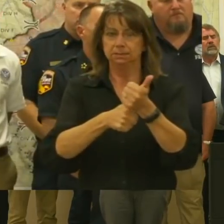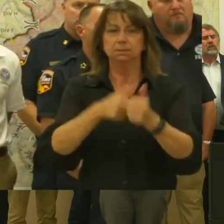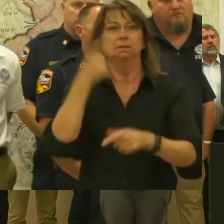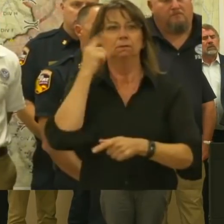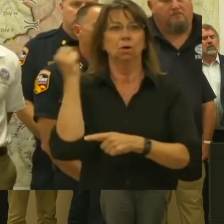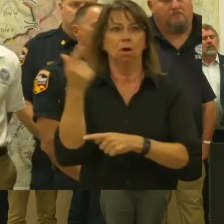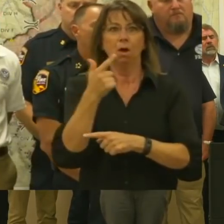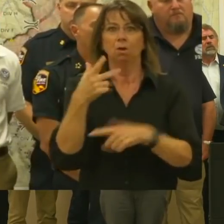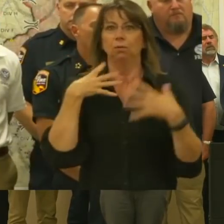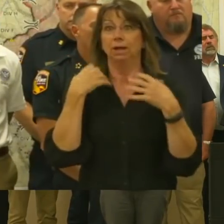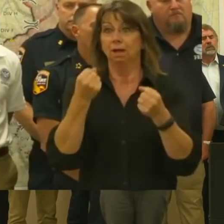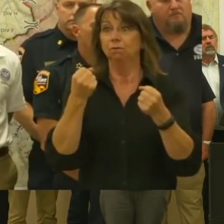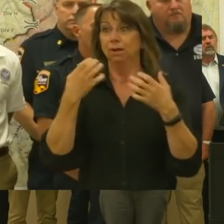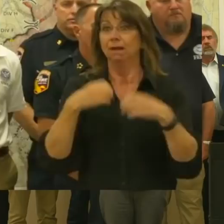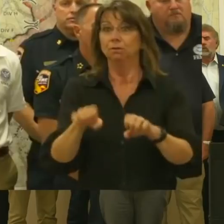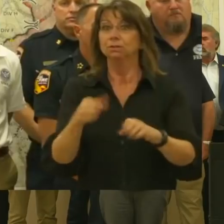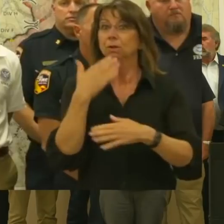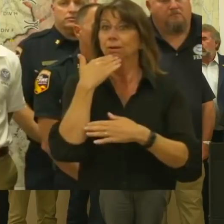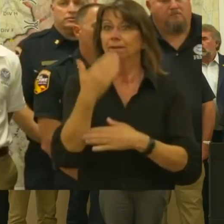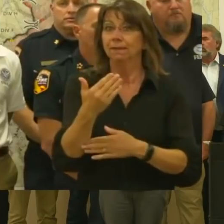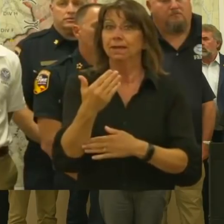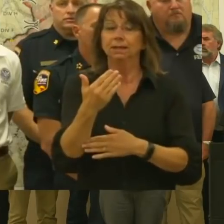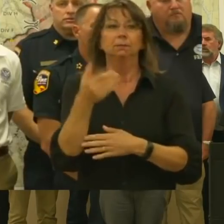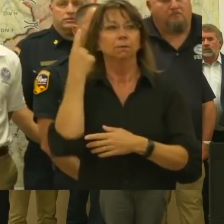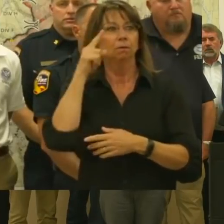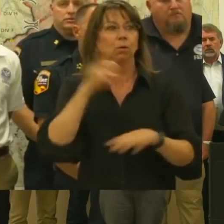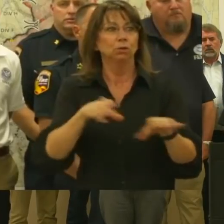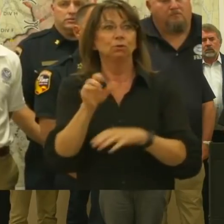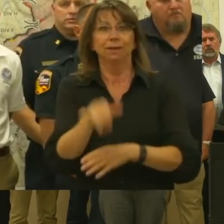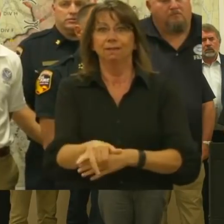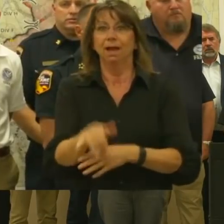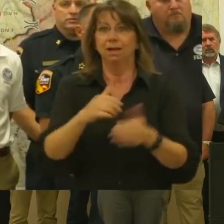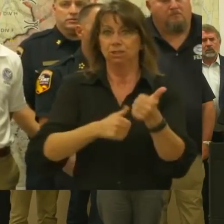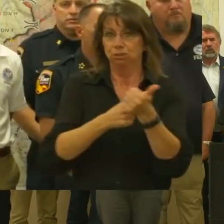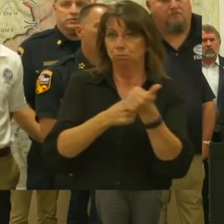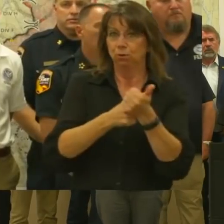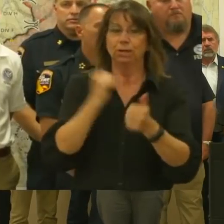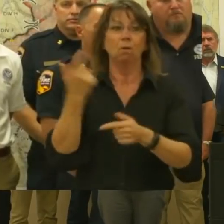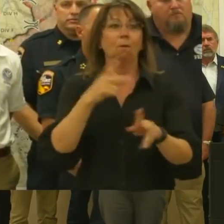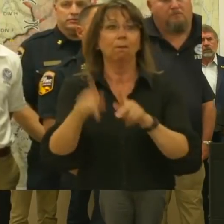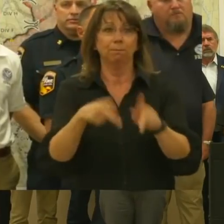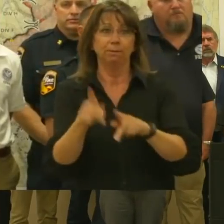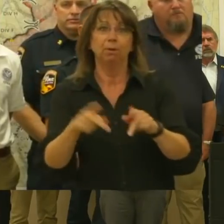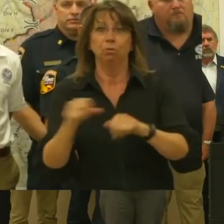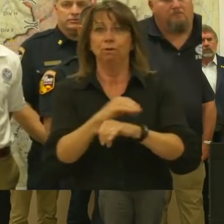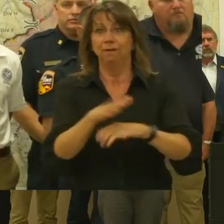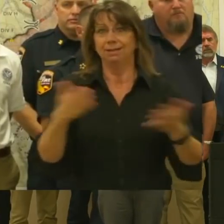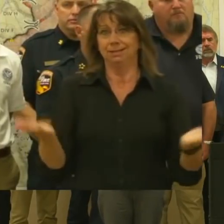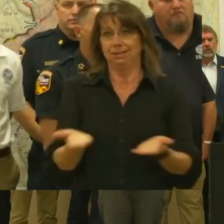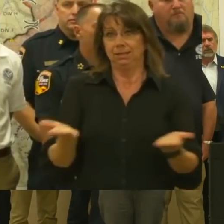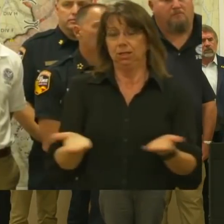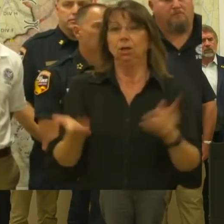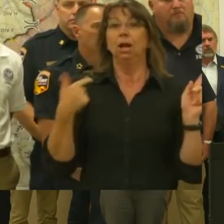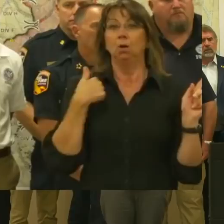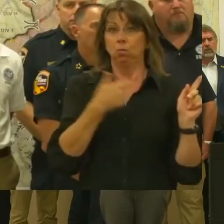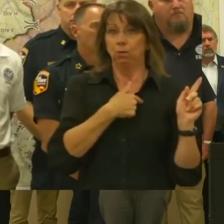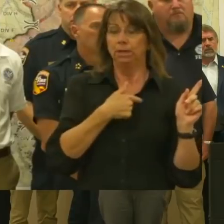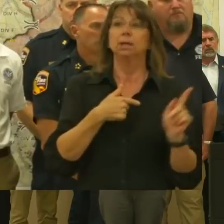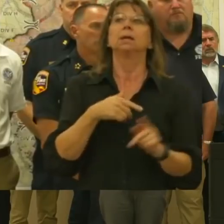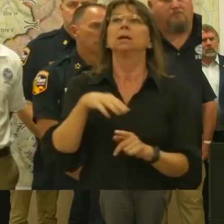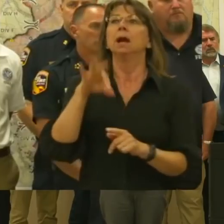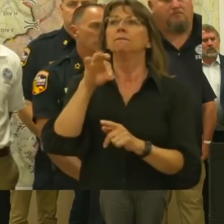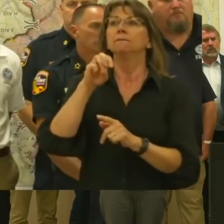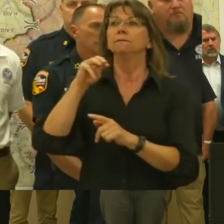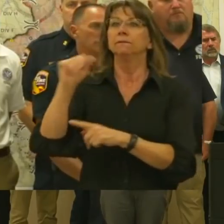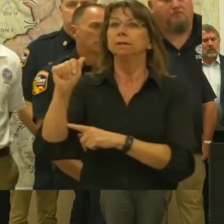efforts. I want to thank him for taking that action in support of all those affected by the Carr fire. We at DHS and FEMA will be here and